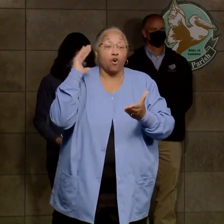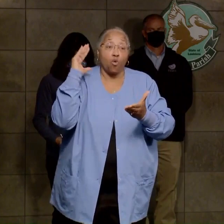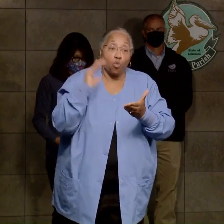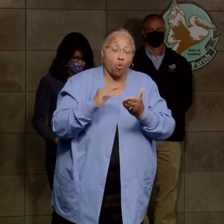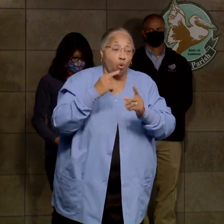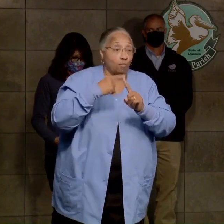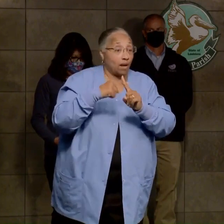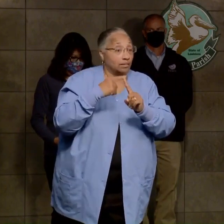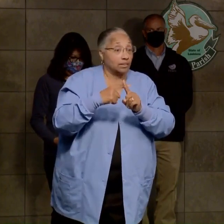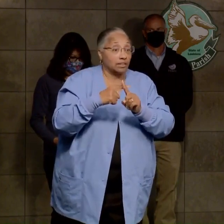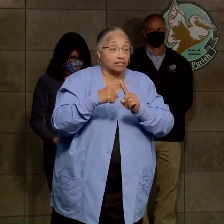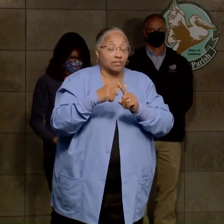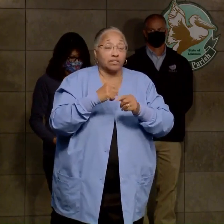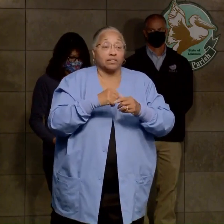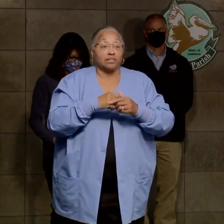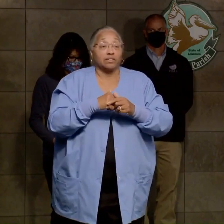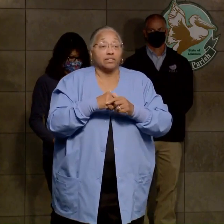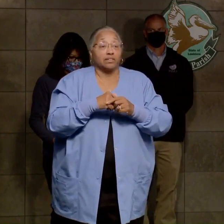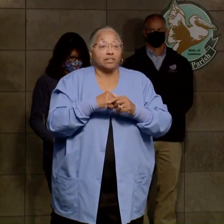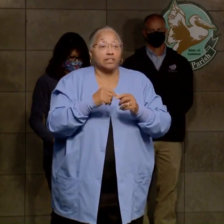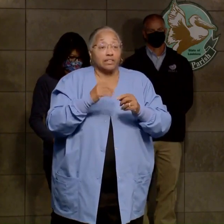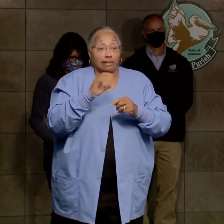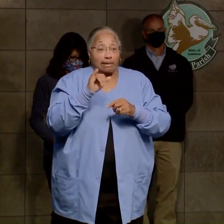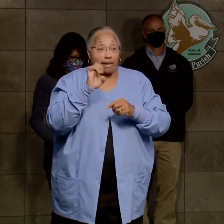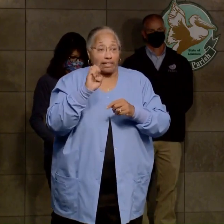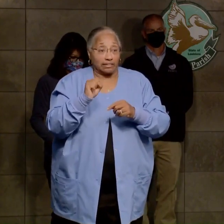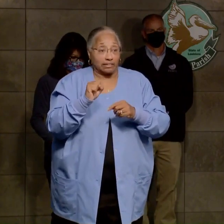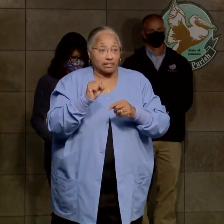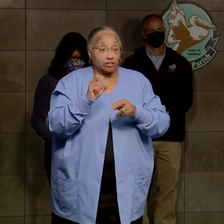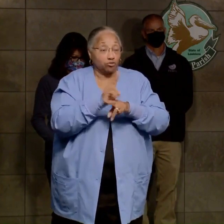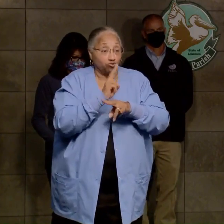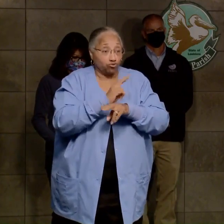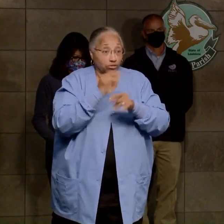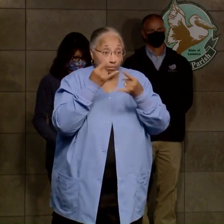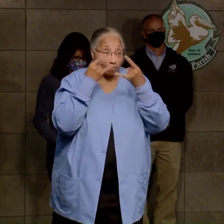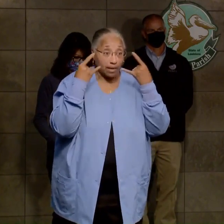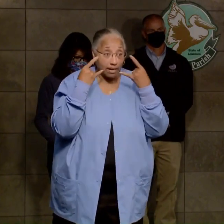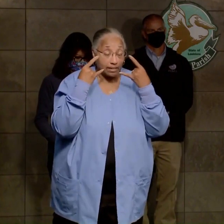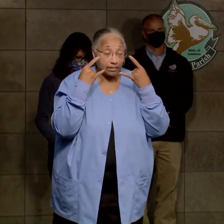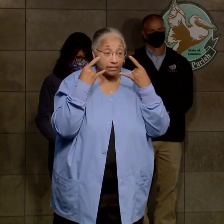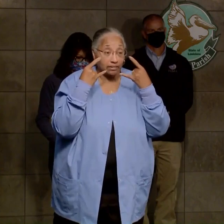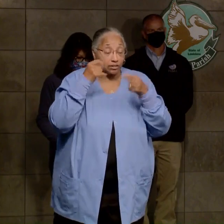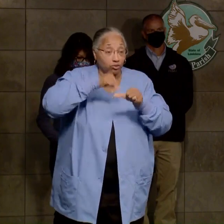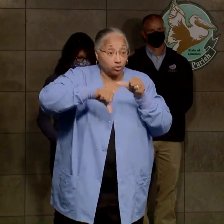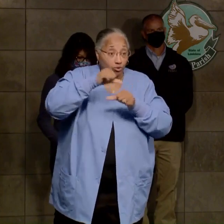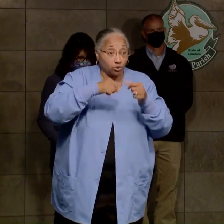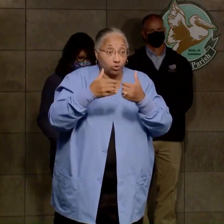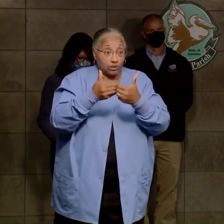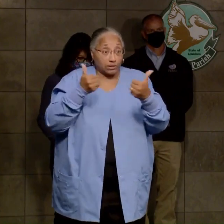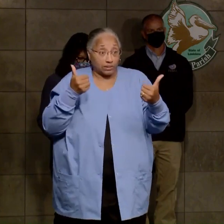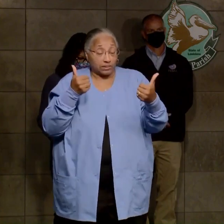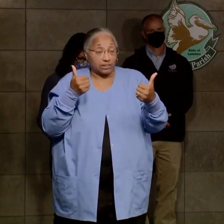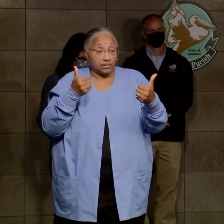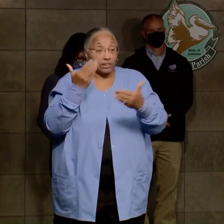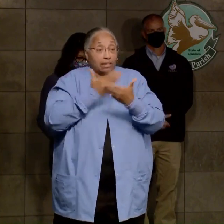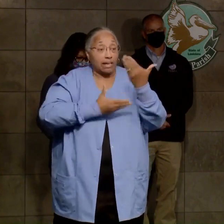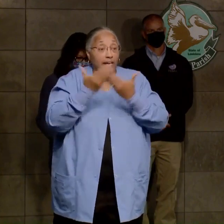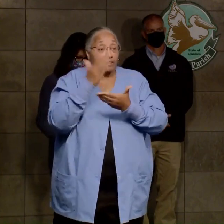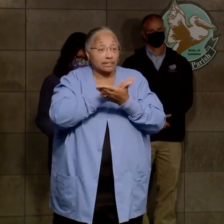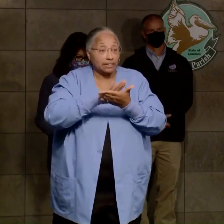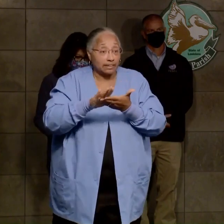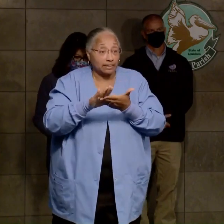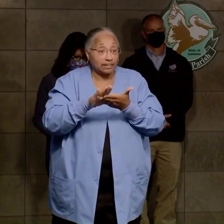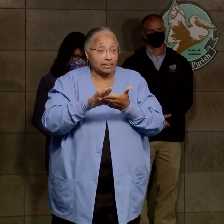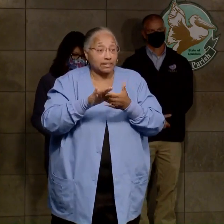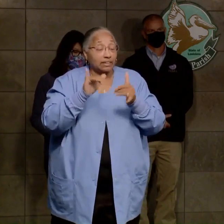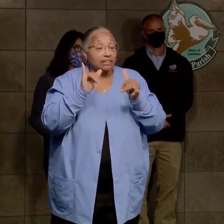It's important, and so four things, wear a mask, socially distance, keep your hands clean, and stay at a